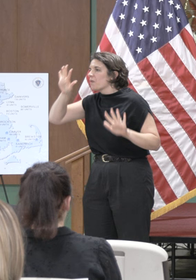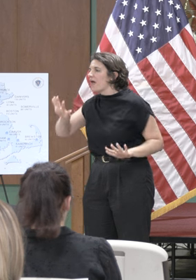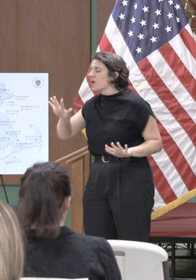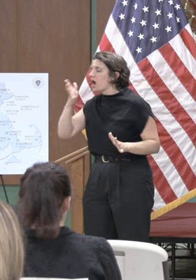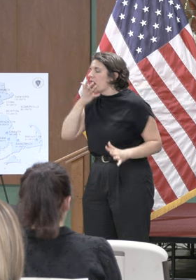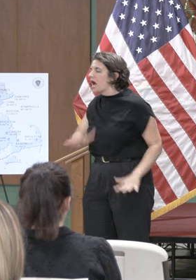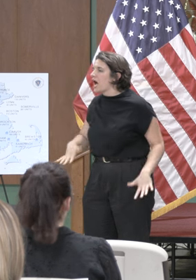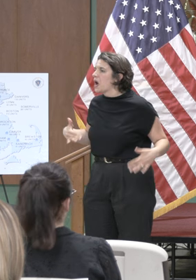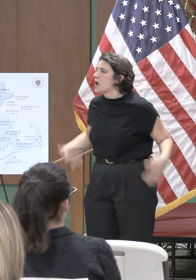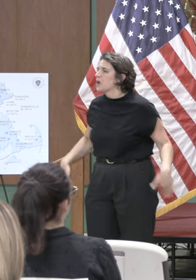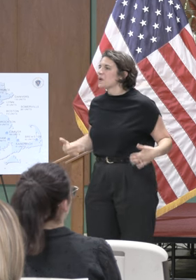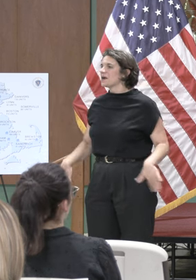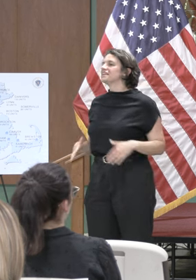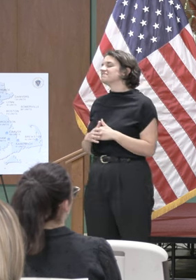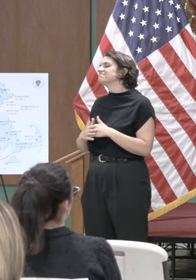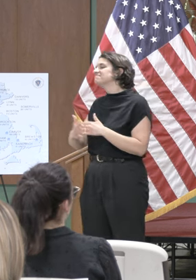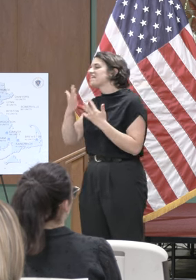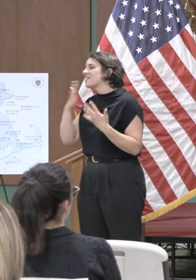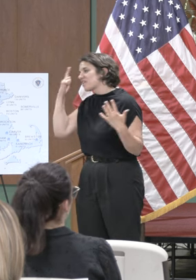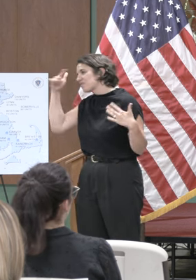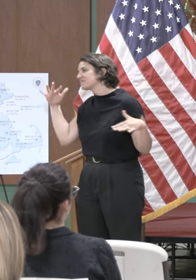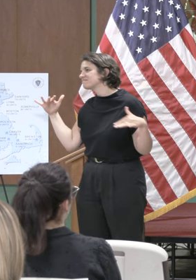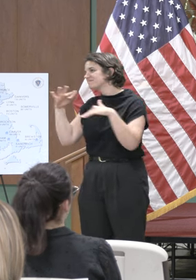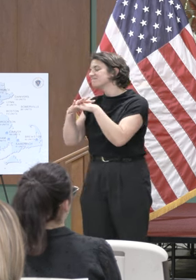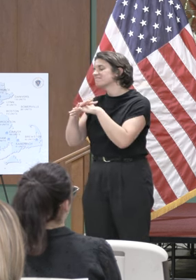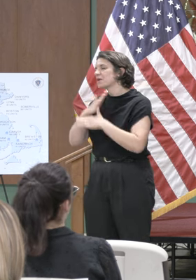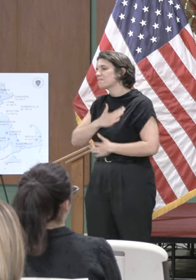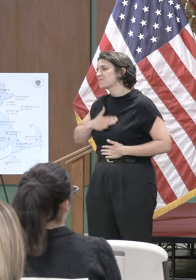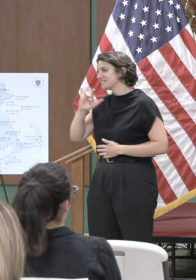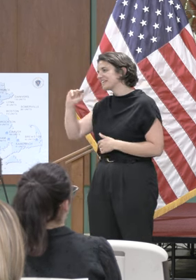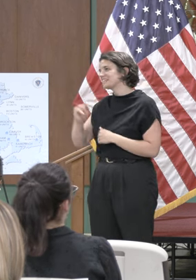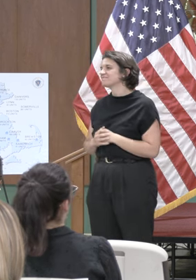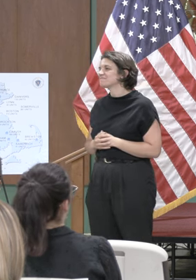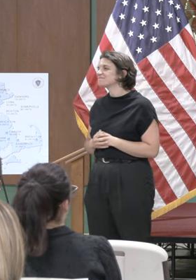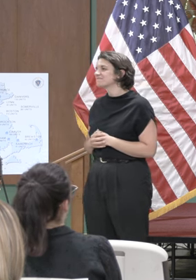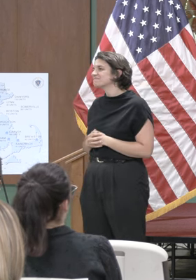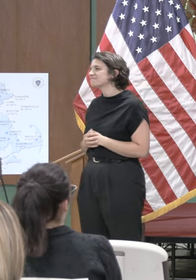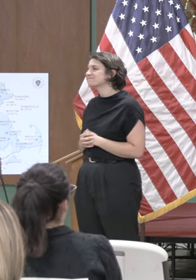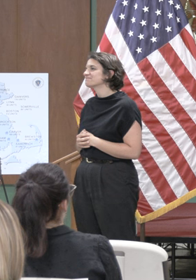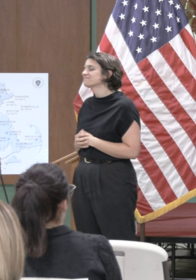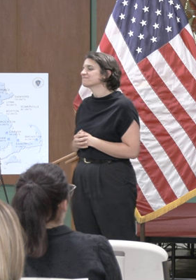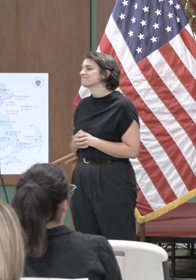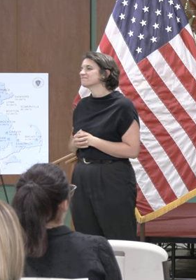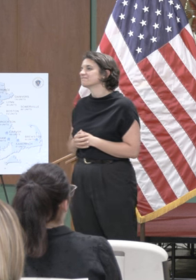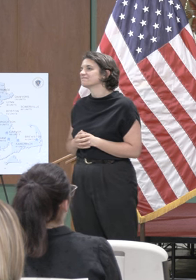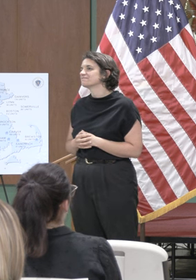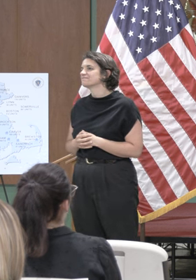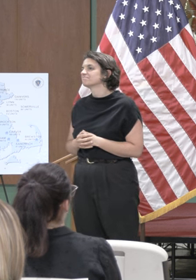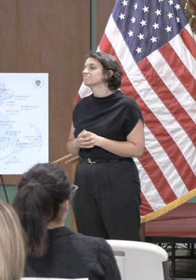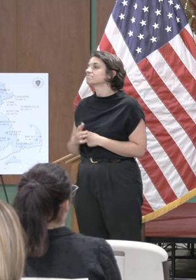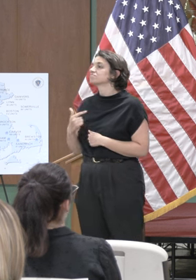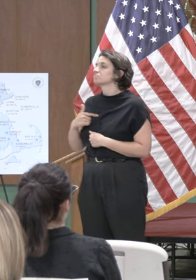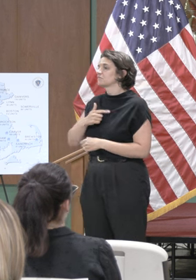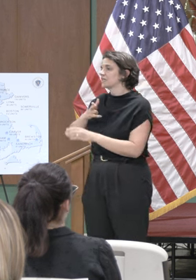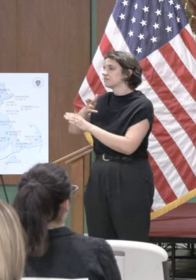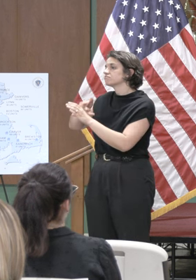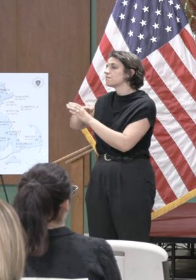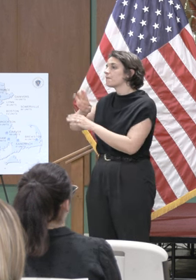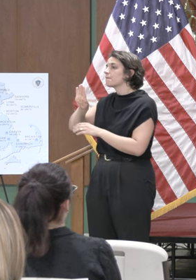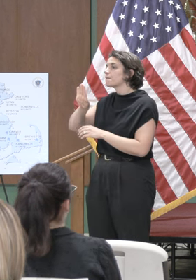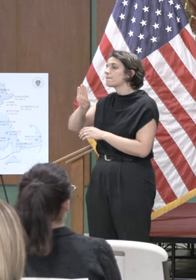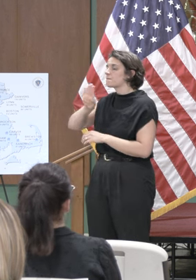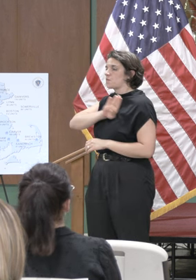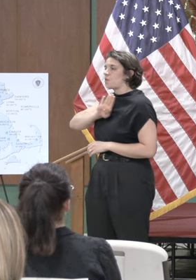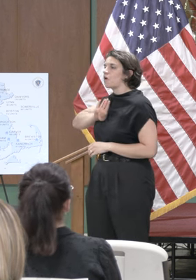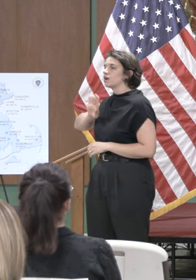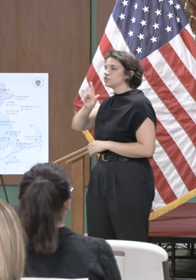uh to to join us today we really do appreciate it i have served on the nehd board for 27 years